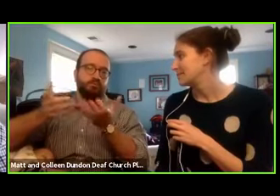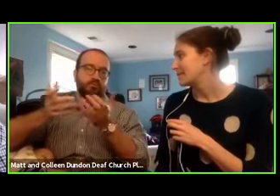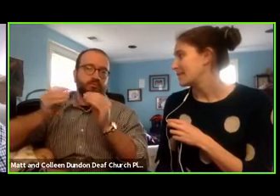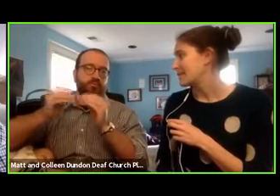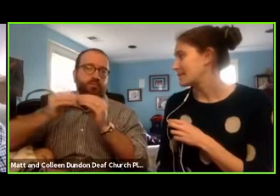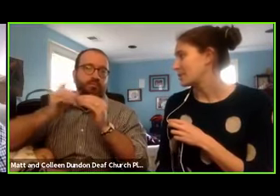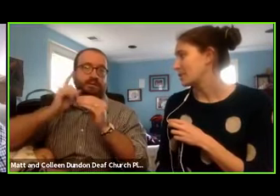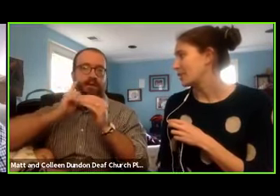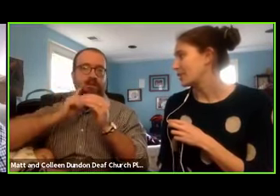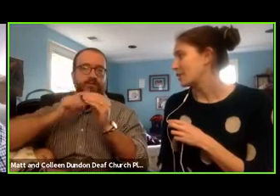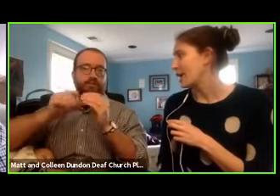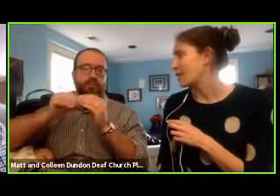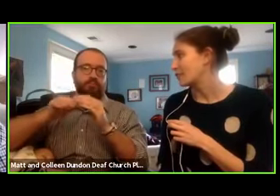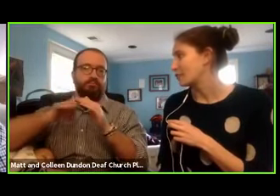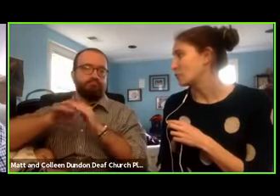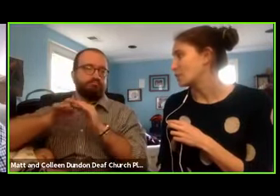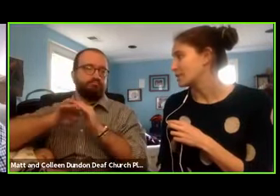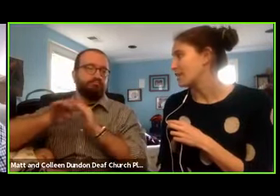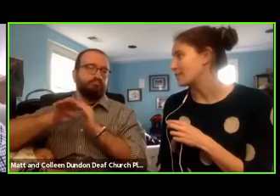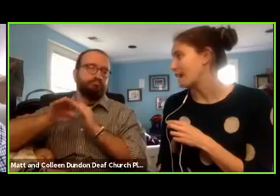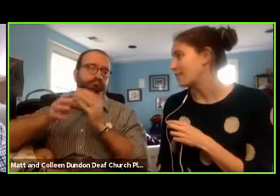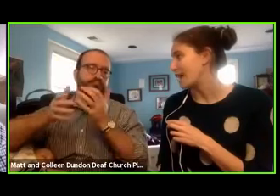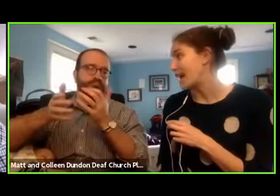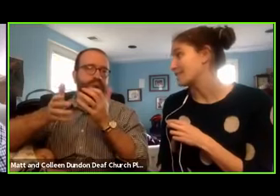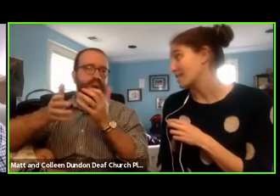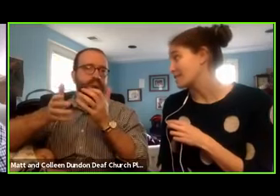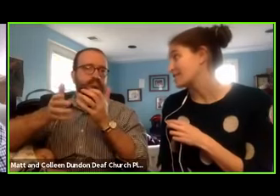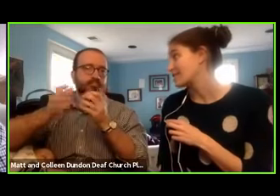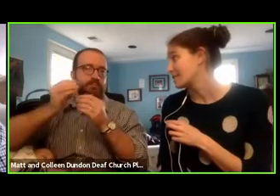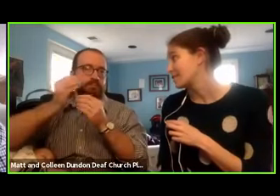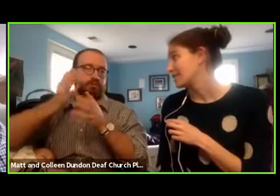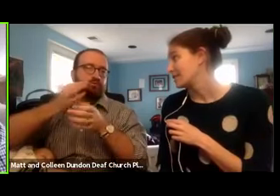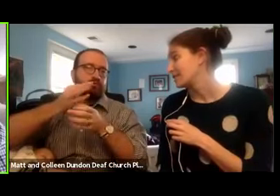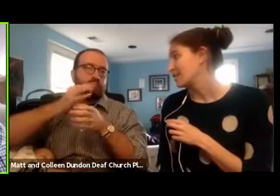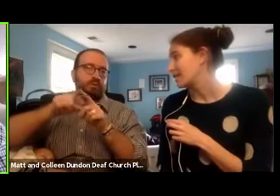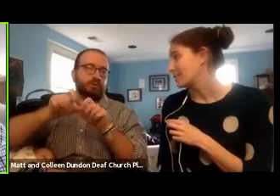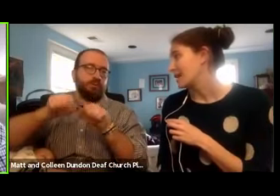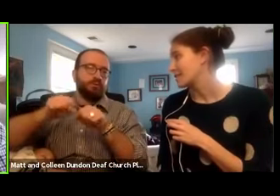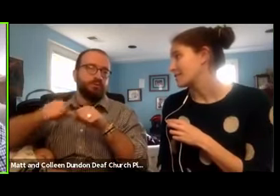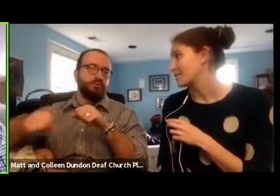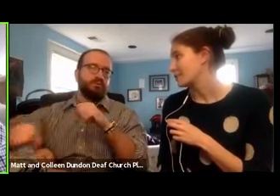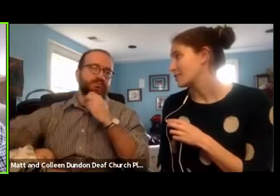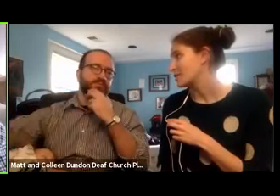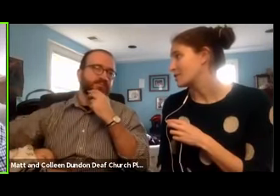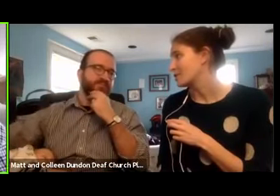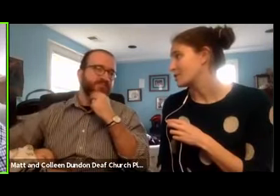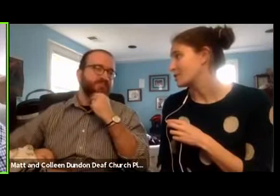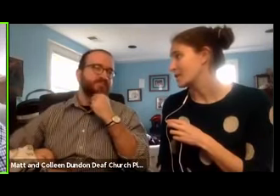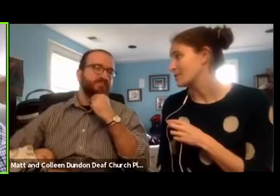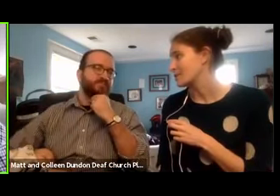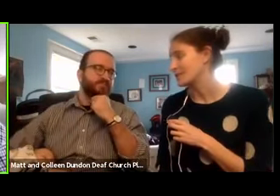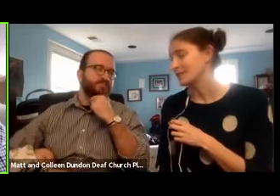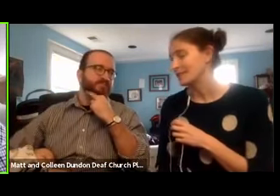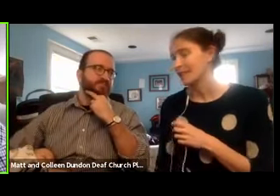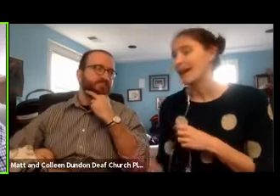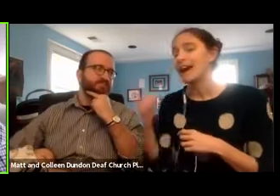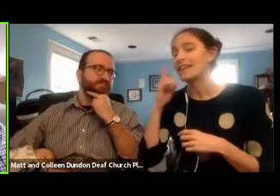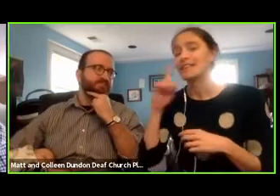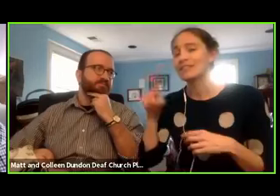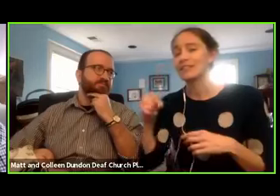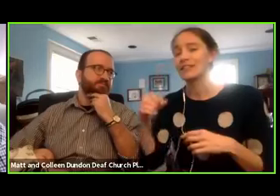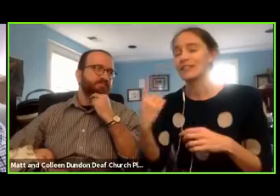Um, that's the prayer, you know, and for more deaf to have access, um, access information as much as possible.